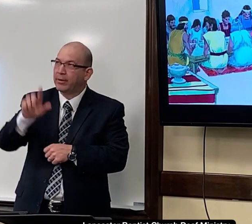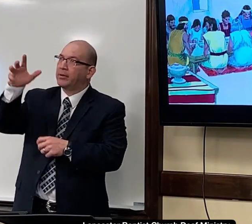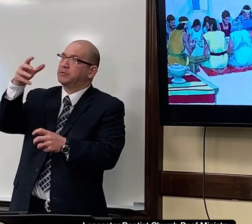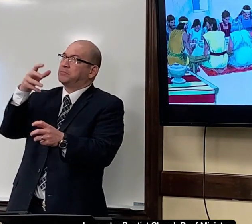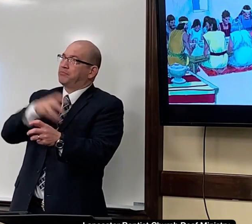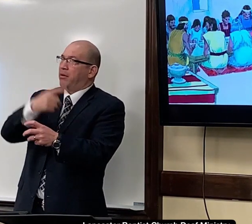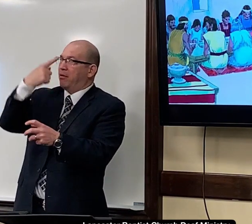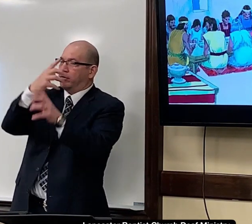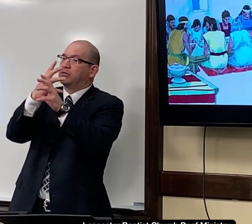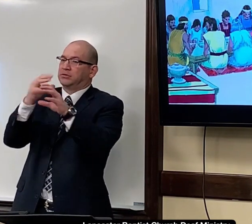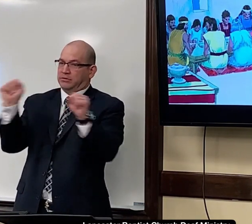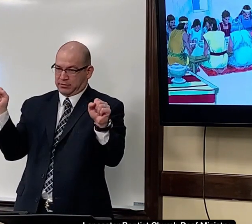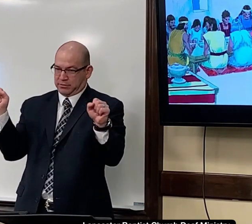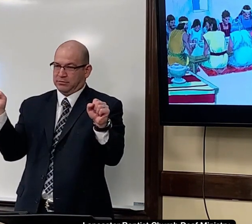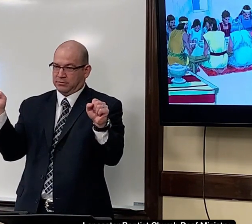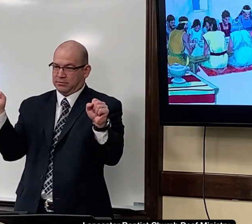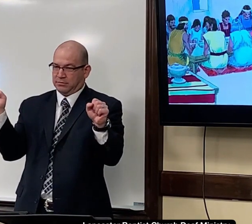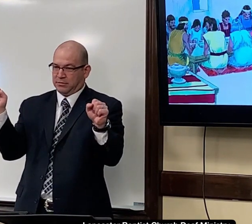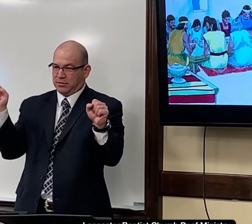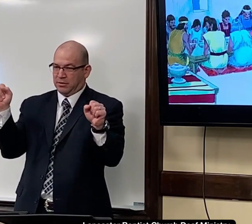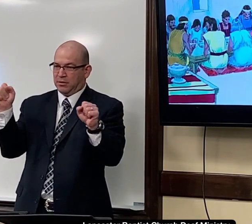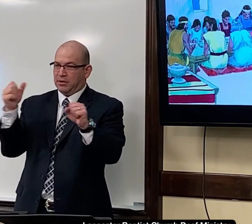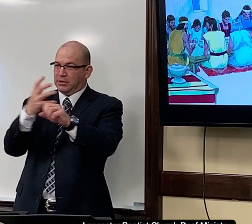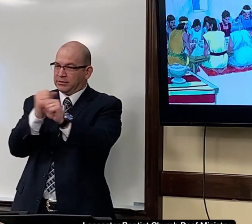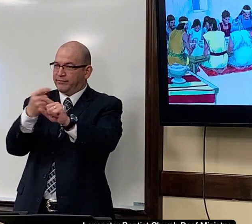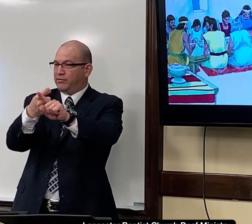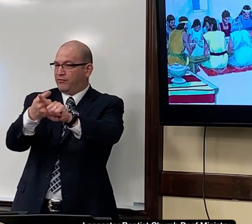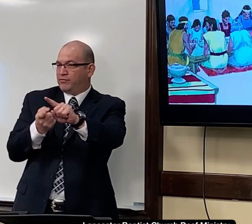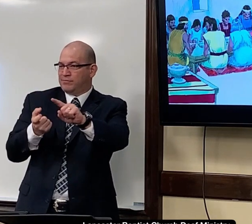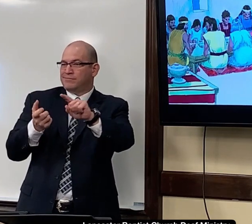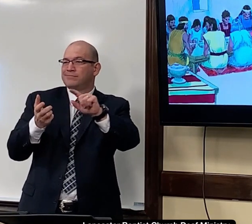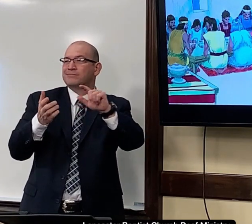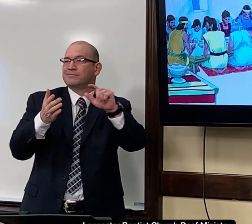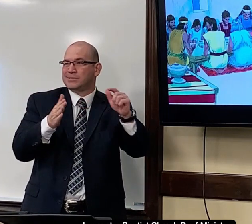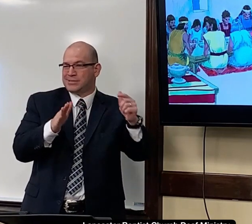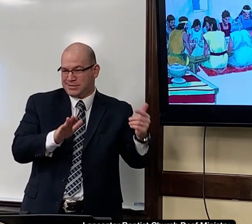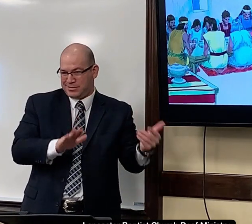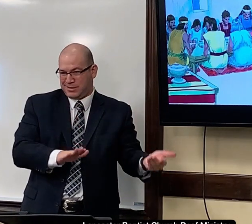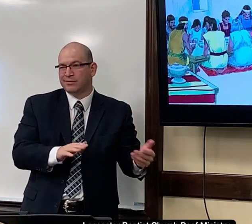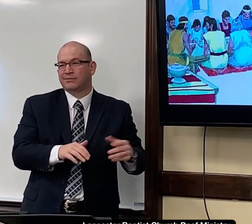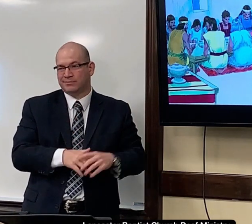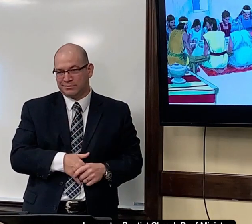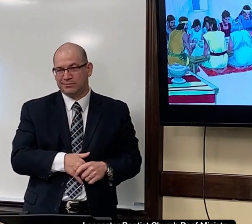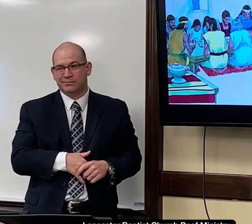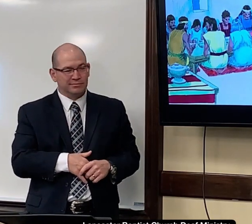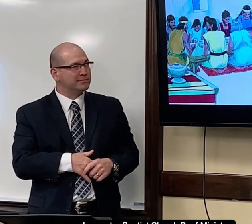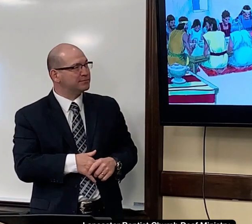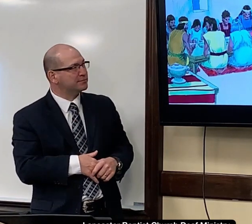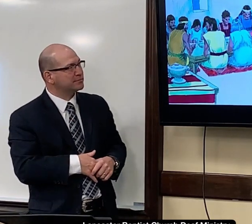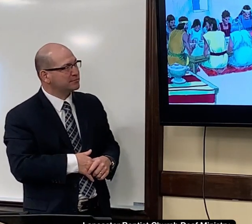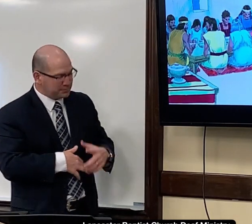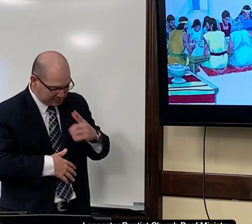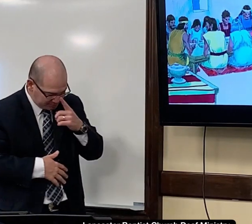And that reminds them of God's power and love for them and His ability to save us from our sin.